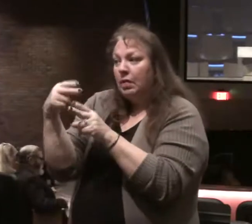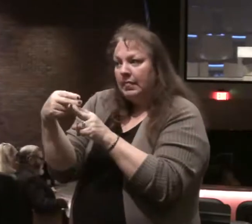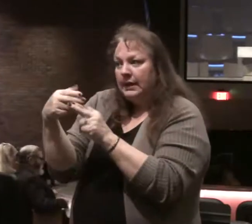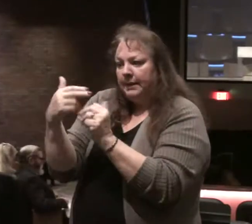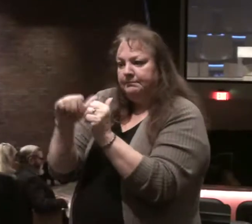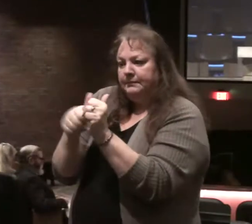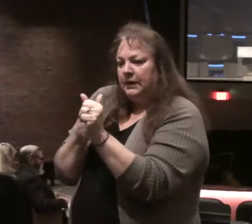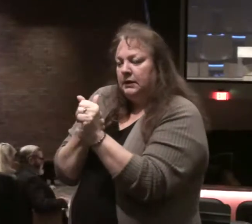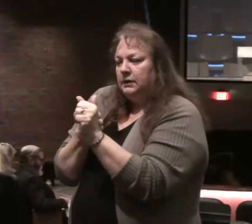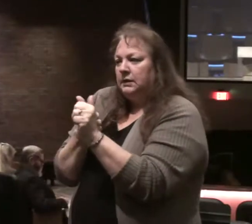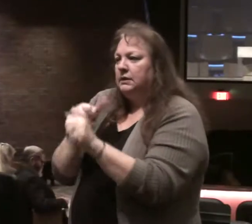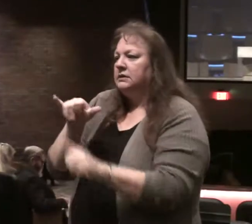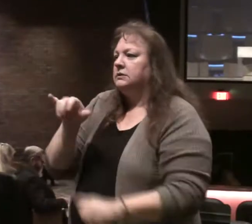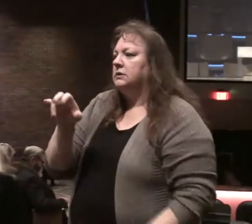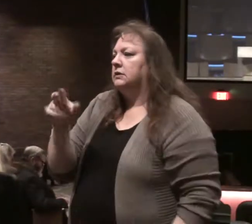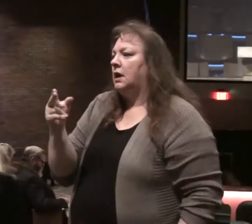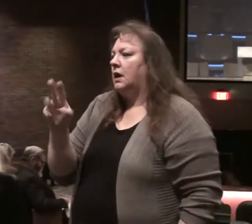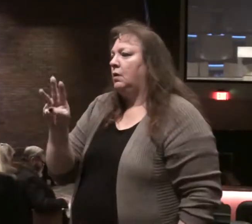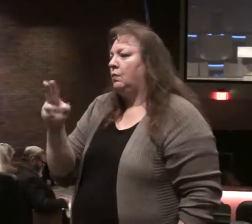behind this is Yahweh.